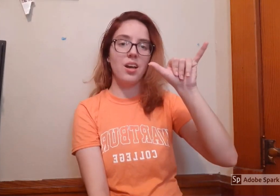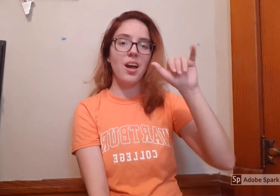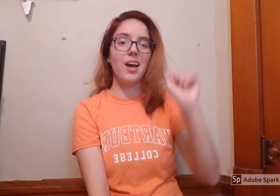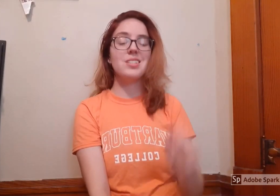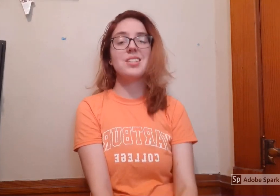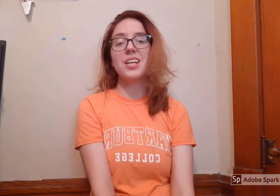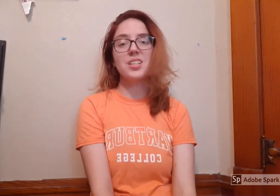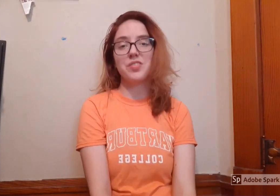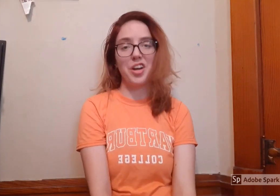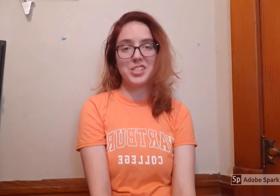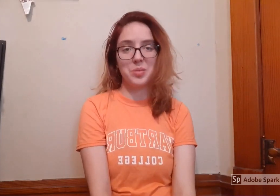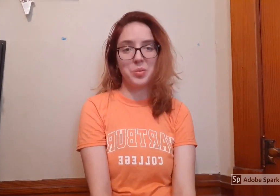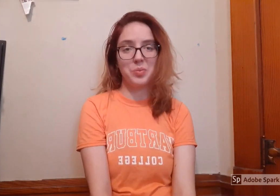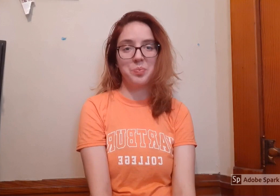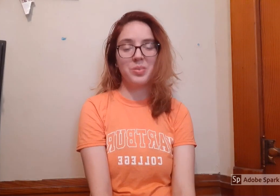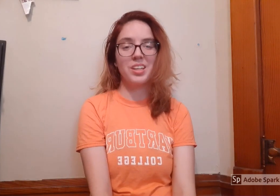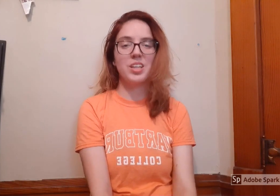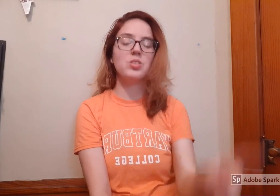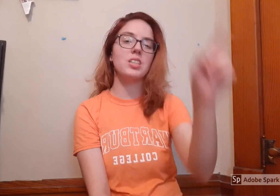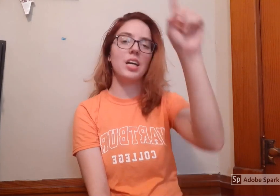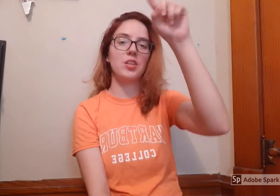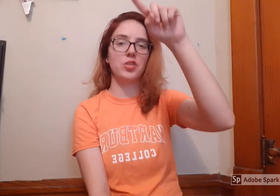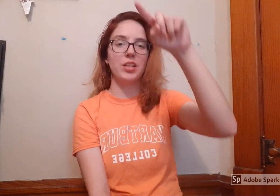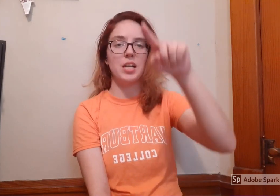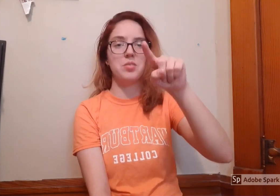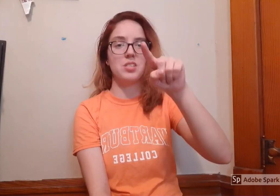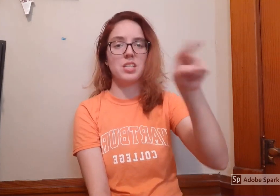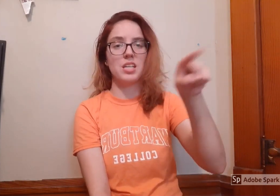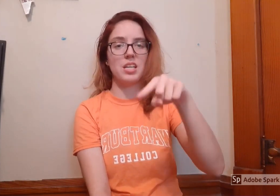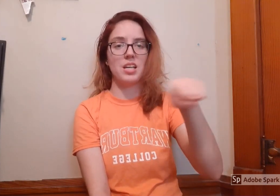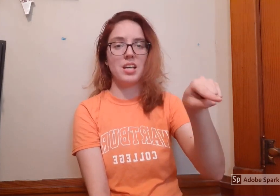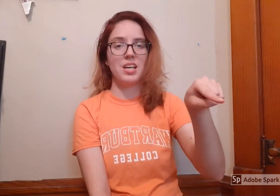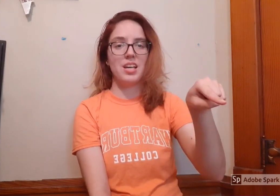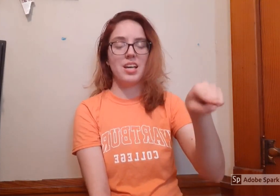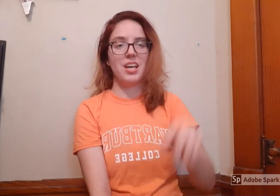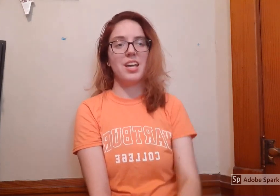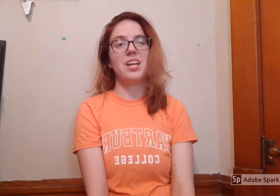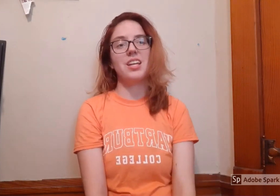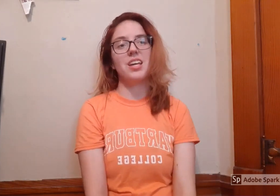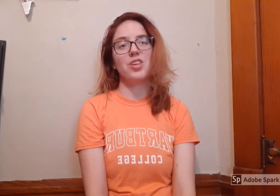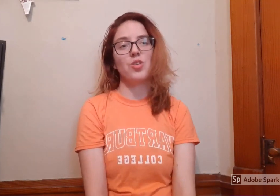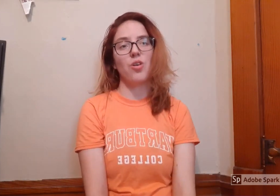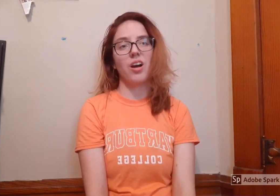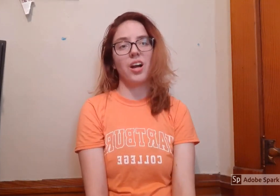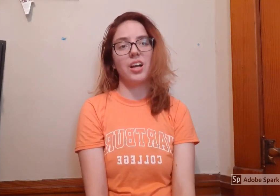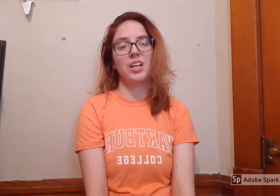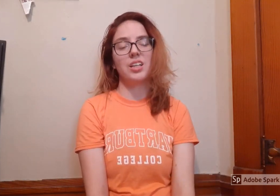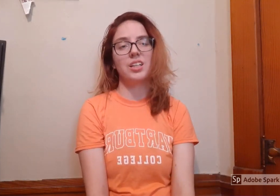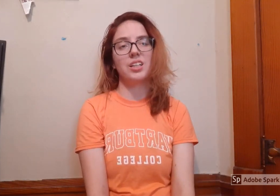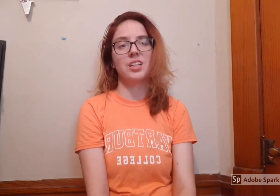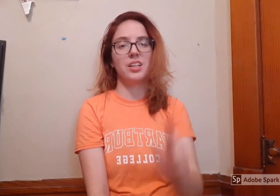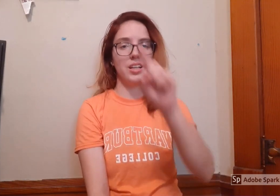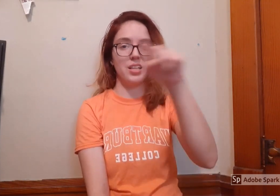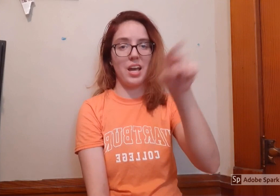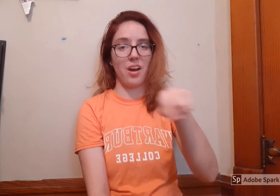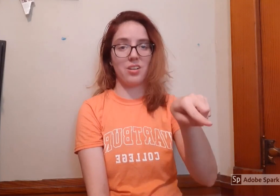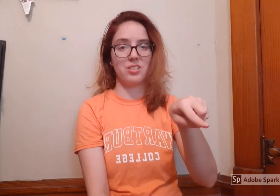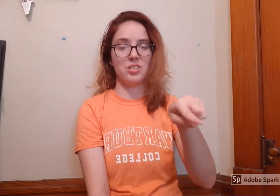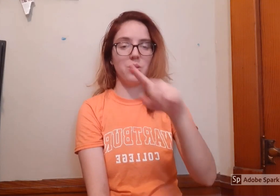And Z is very simple. You just kind of trace out Z in your in the air. So